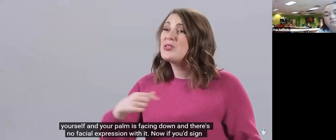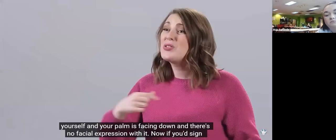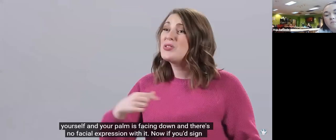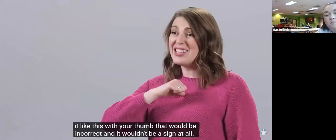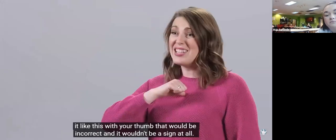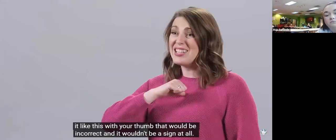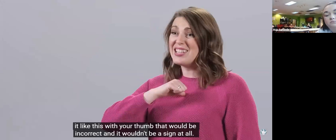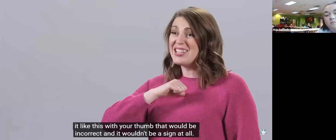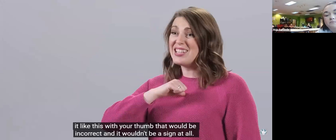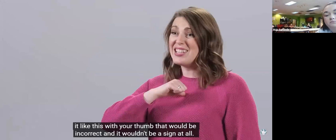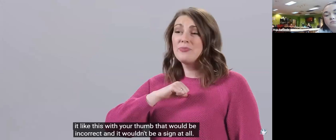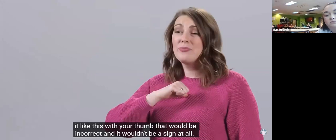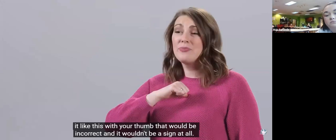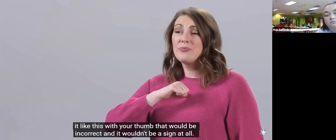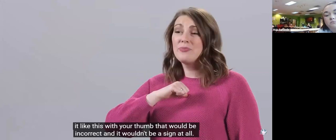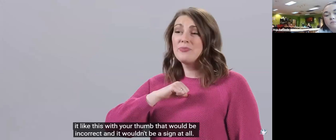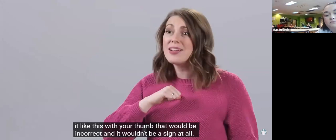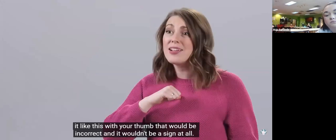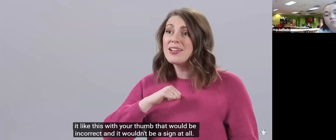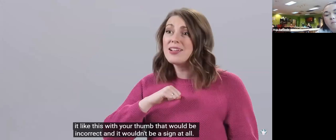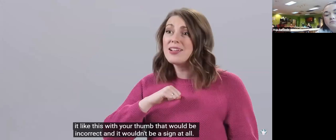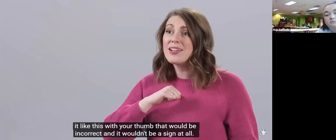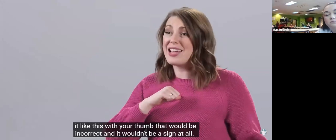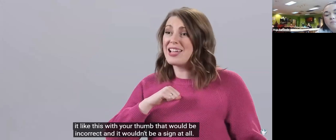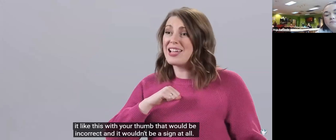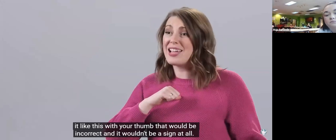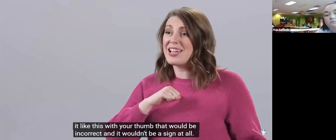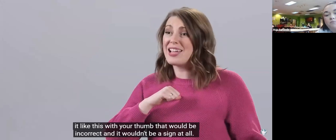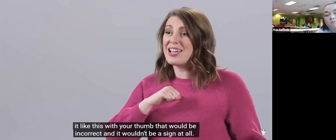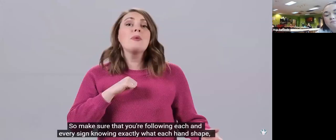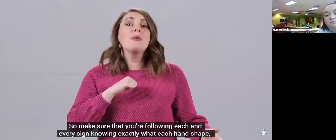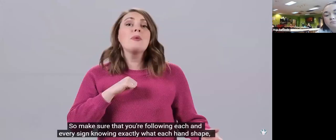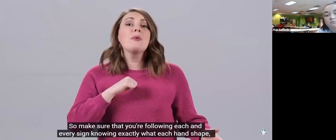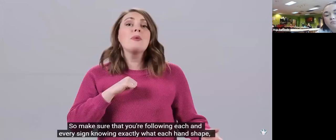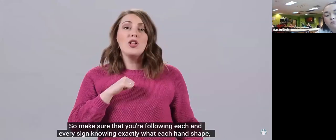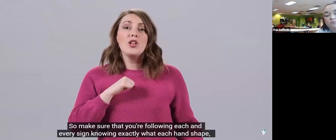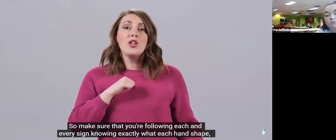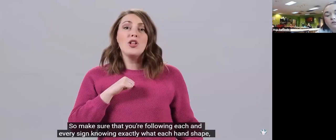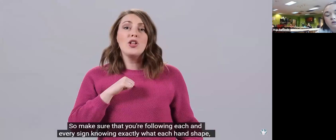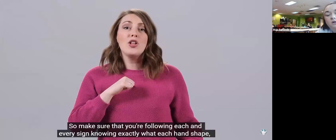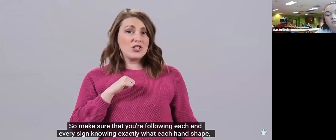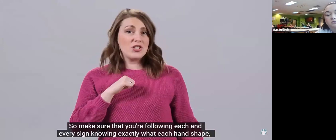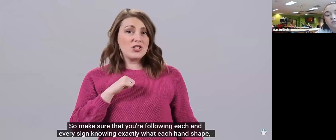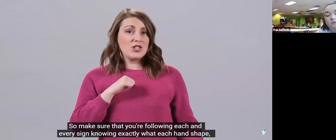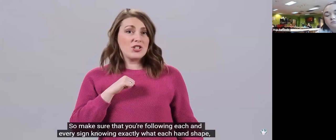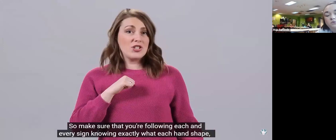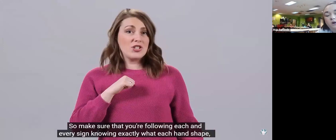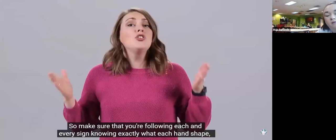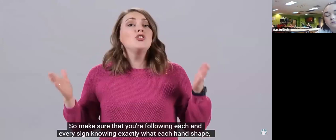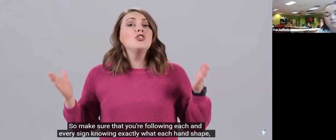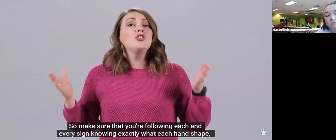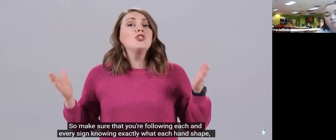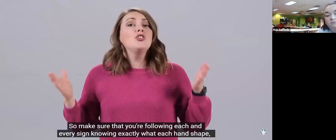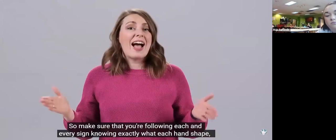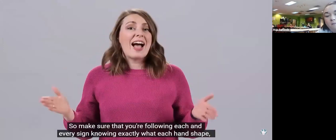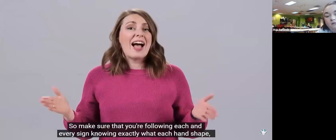sign it like this with your thumb that would be incorrect and it wouldn't be a sign at all so make sure that you're following each and every sign knowing